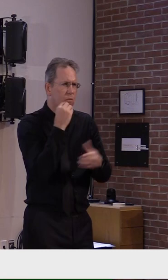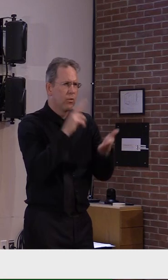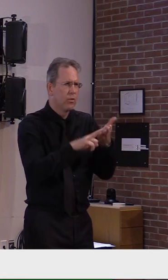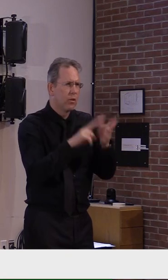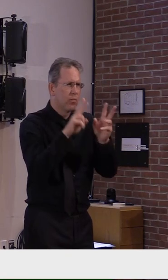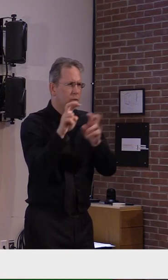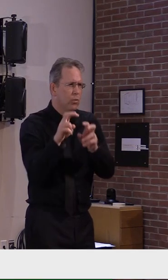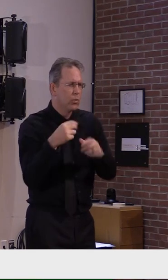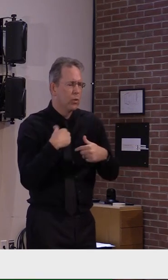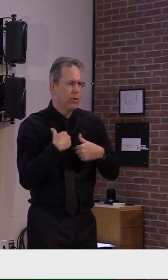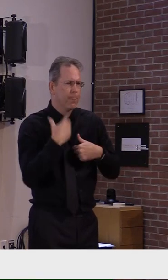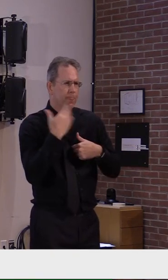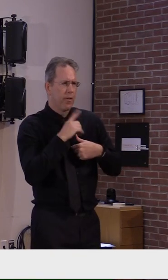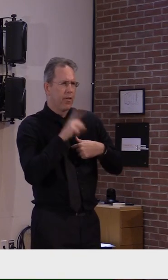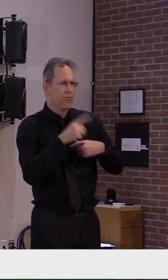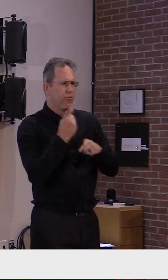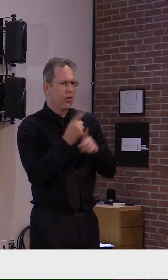answer for you.